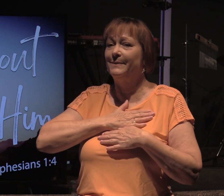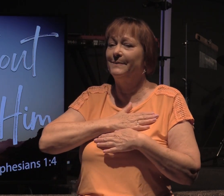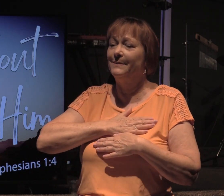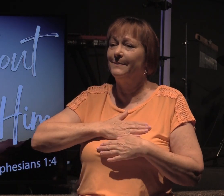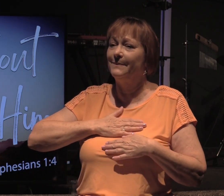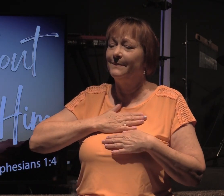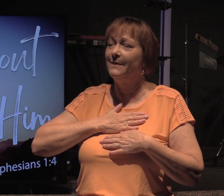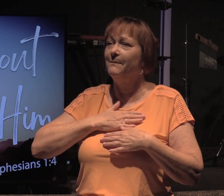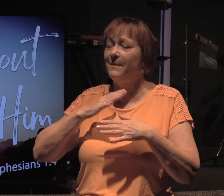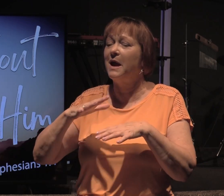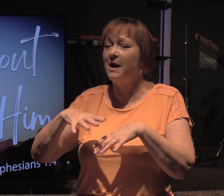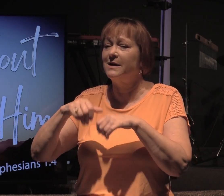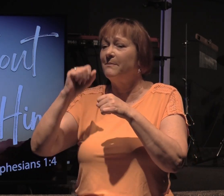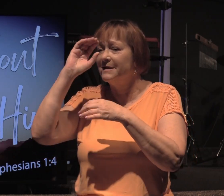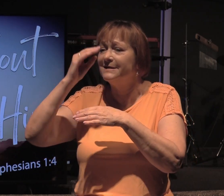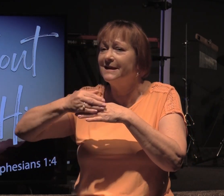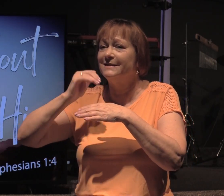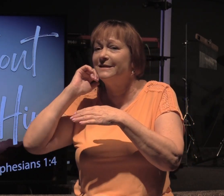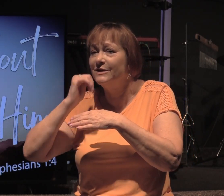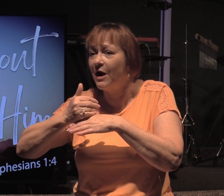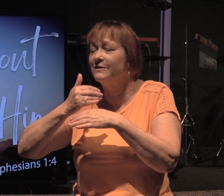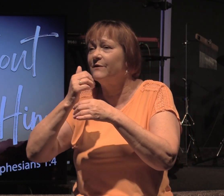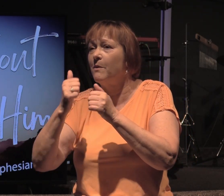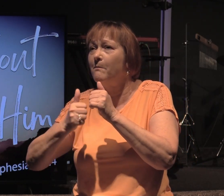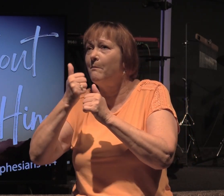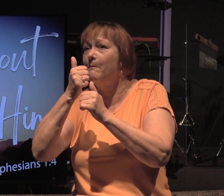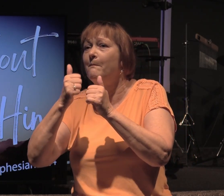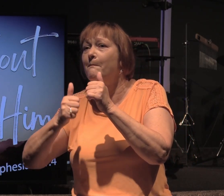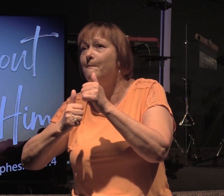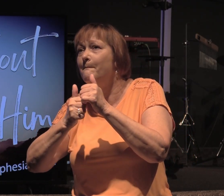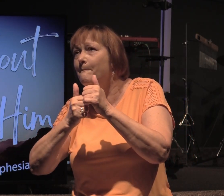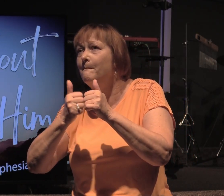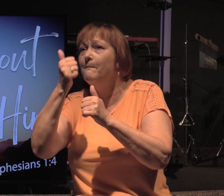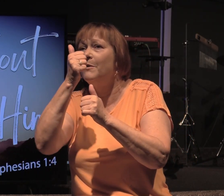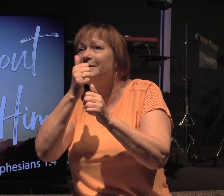being adopted sons and daughters of the most high God.